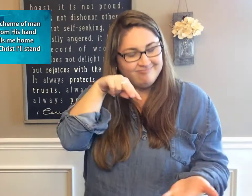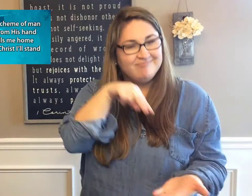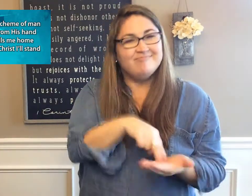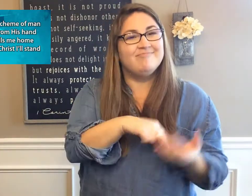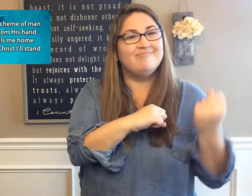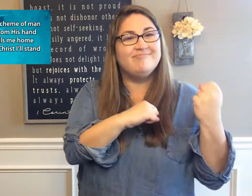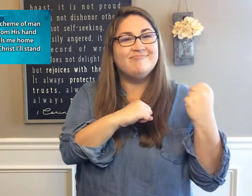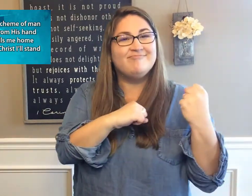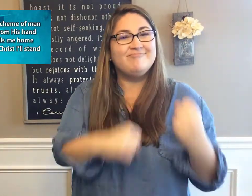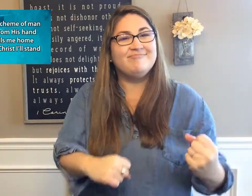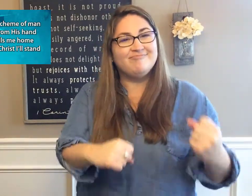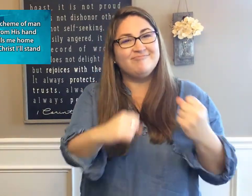I'll stand